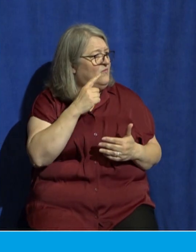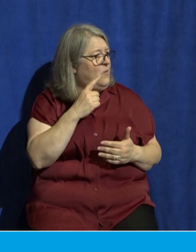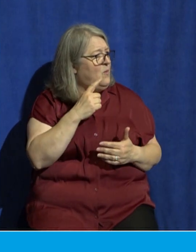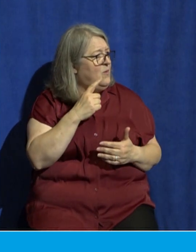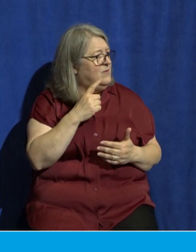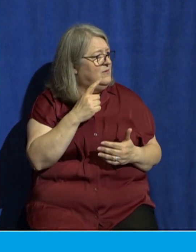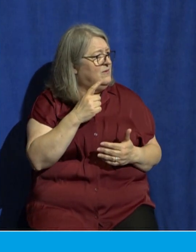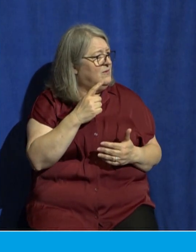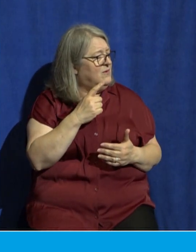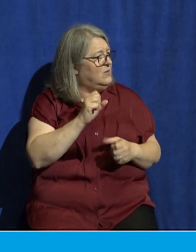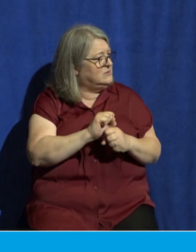you've been given orders